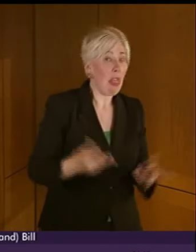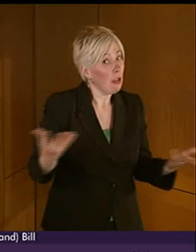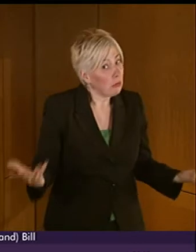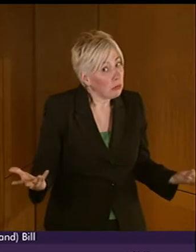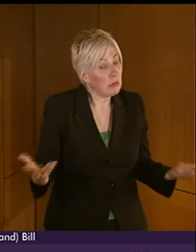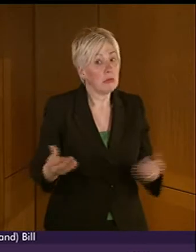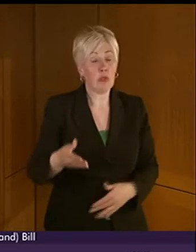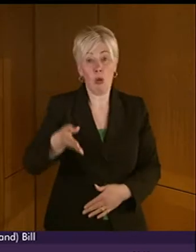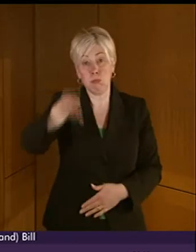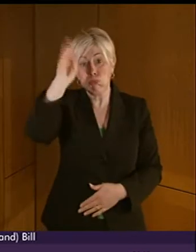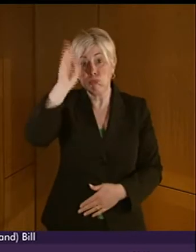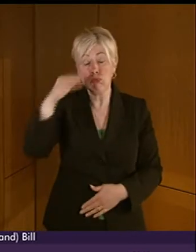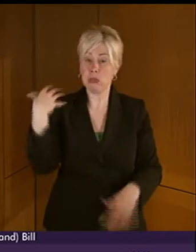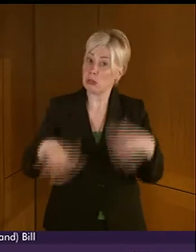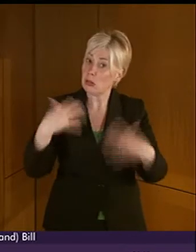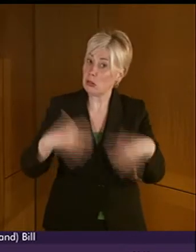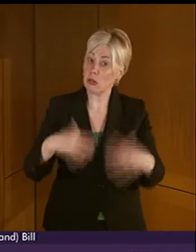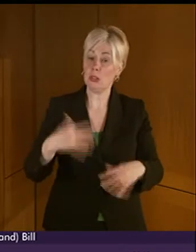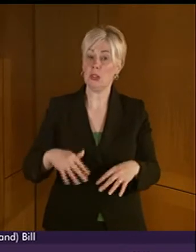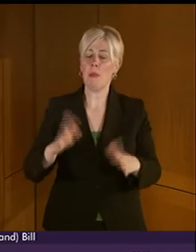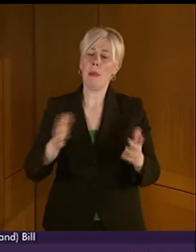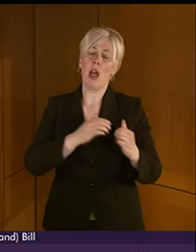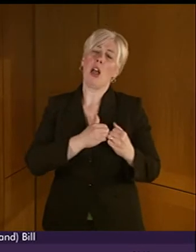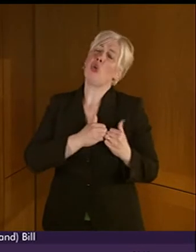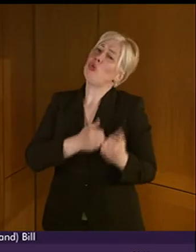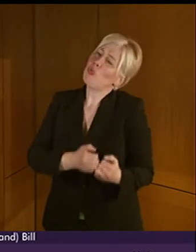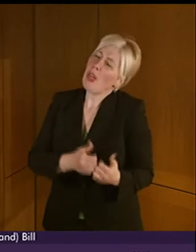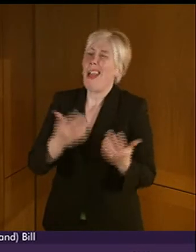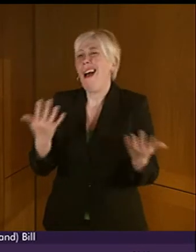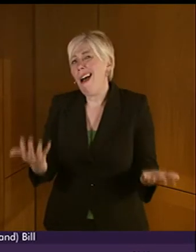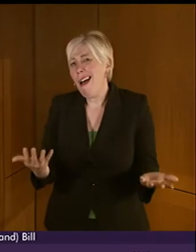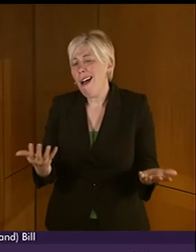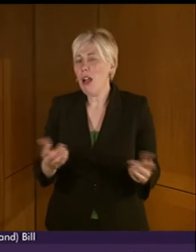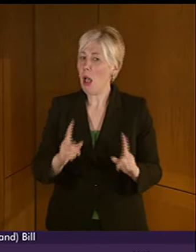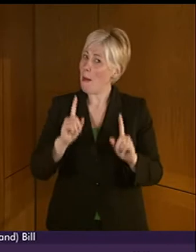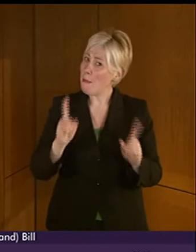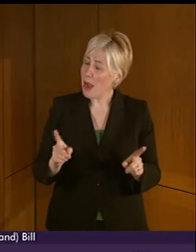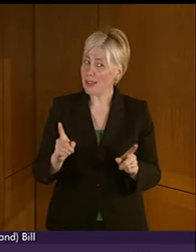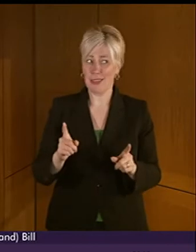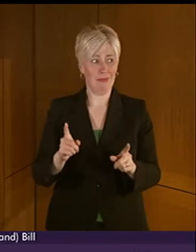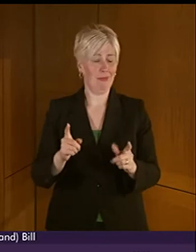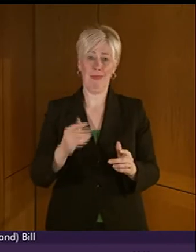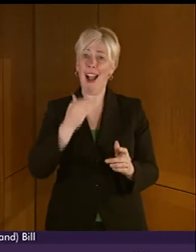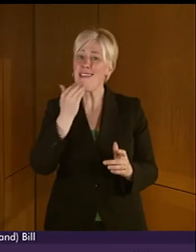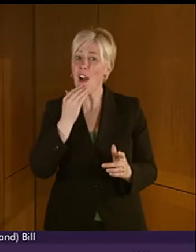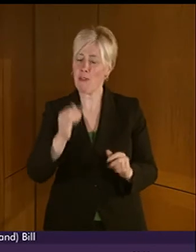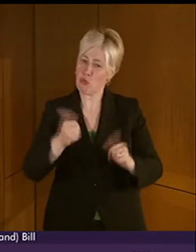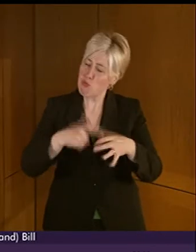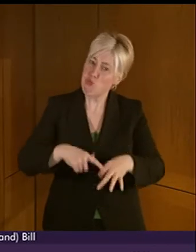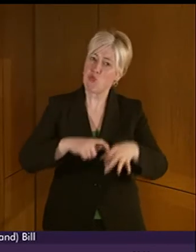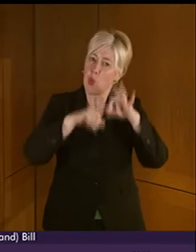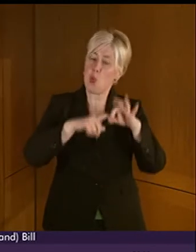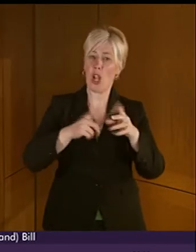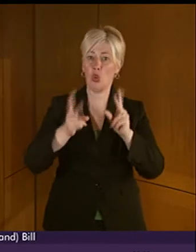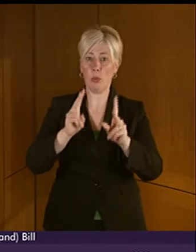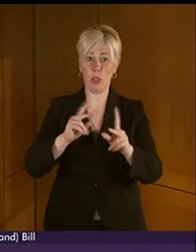the of course, is after all that goodwill, do we have sufficient trained interpreters? Well, the answer must